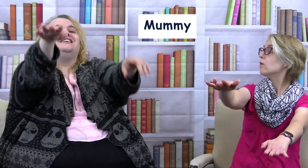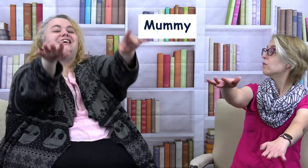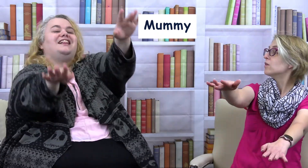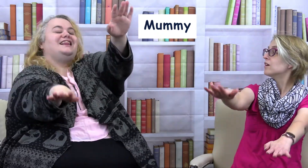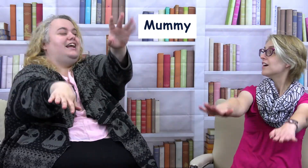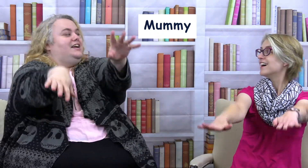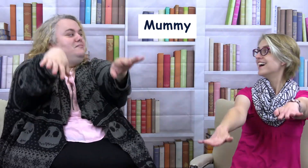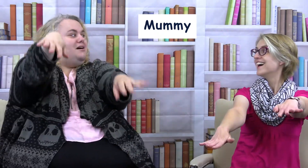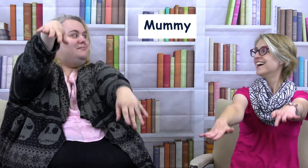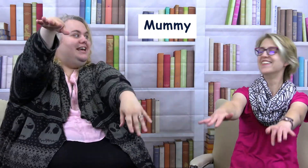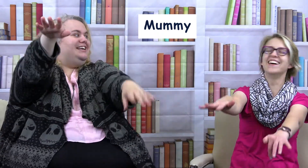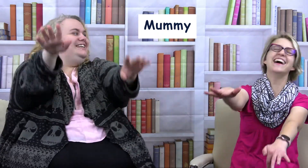Like a mummy.